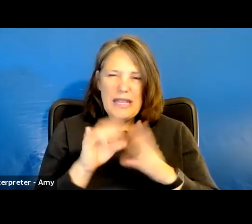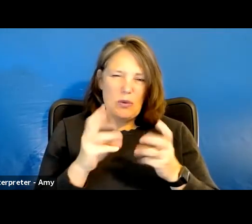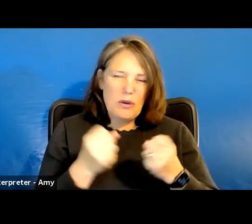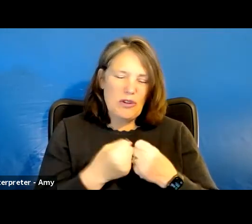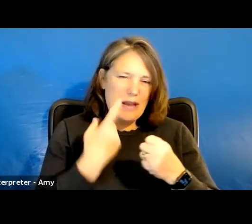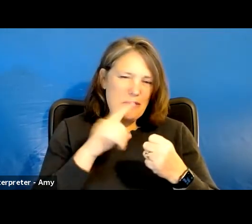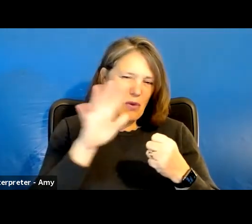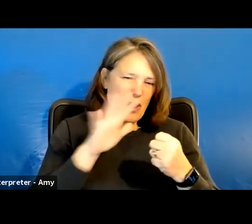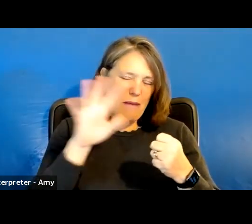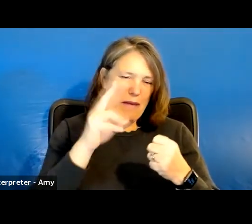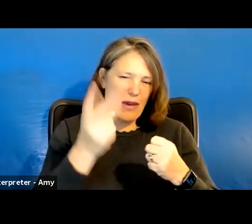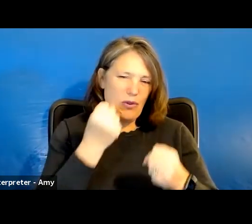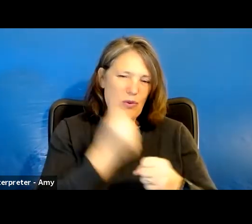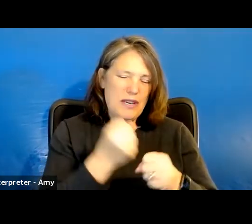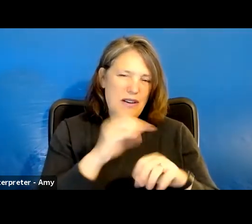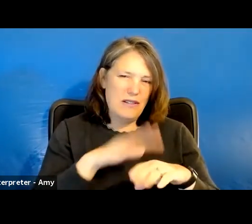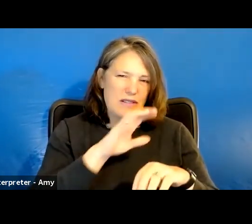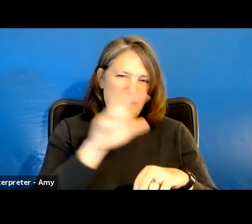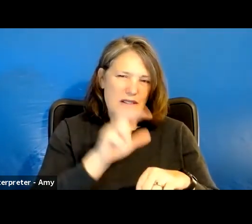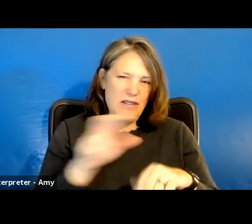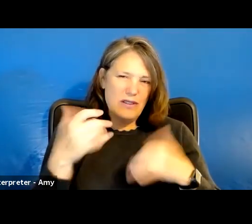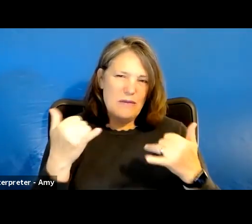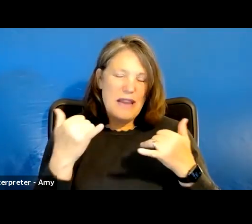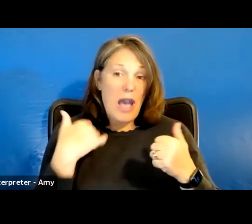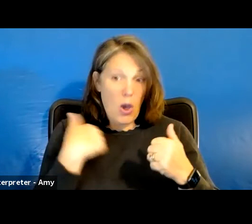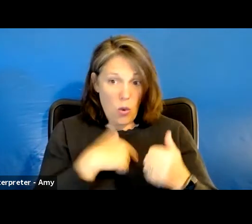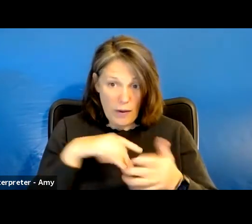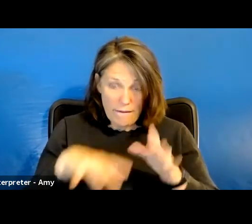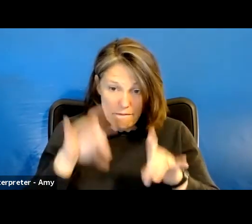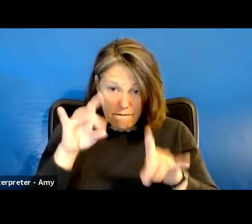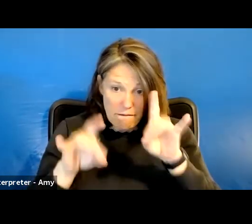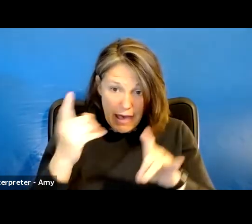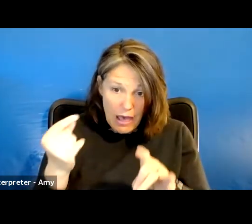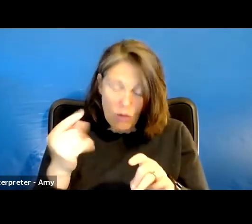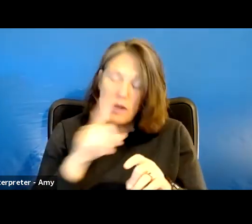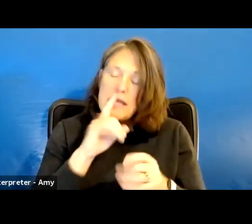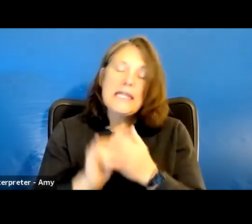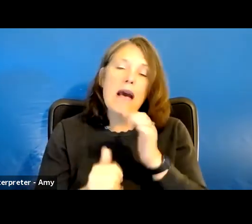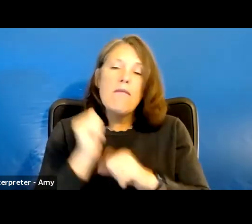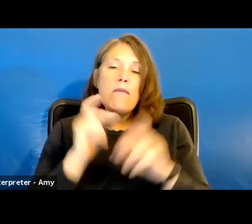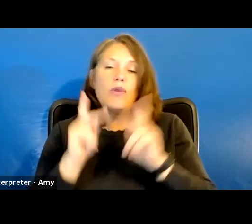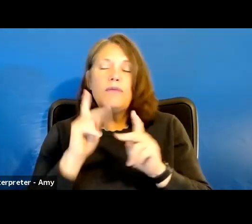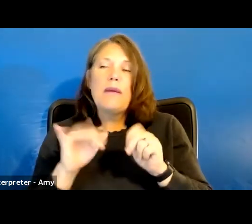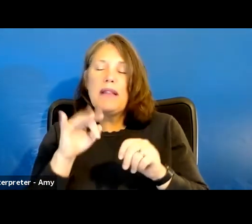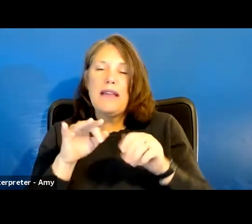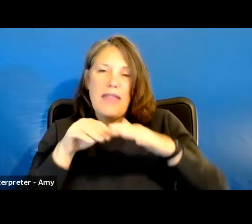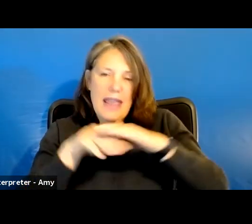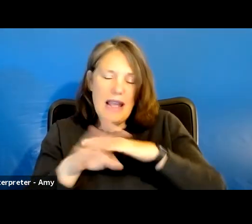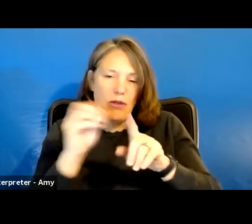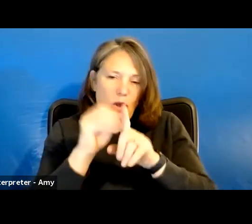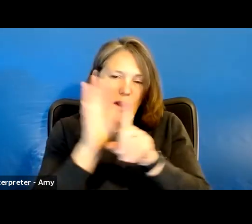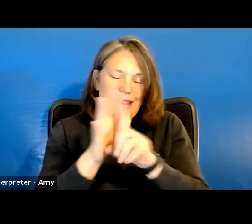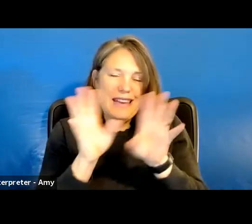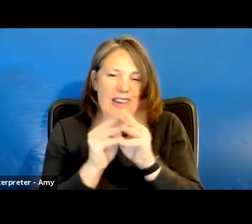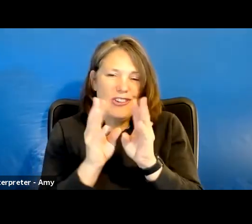for about two years on Zoom now. What we have been finding is that most people, if they come to the orientation session